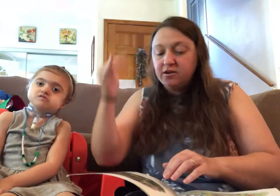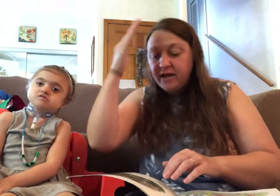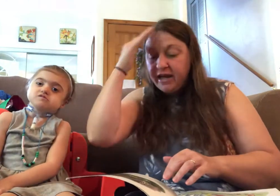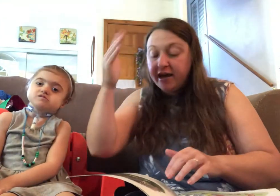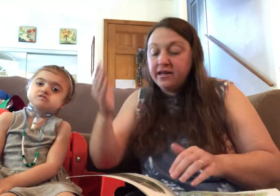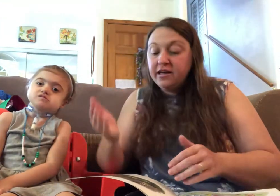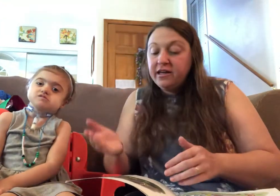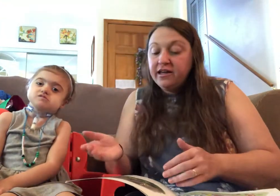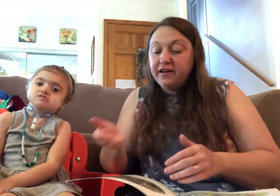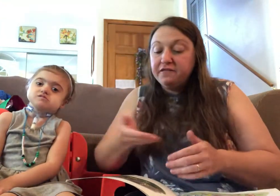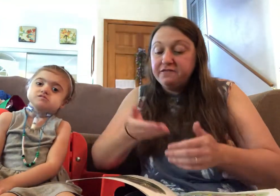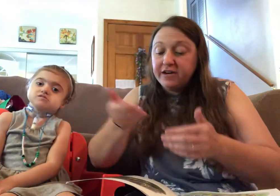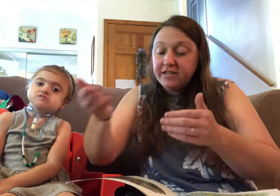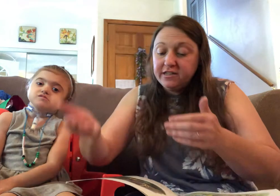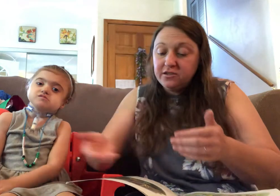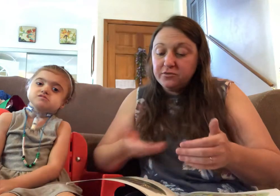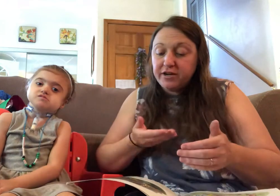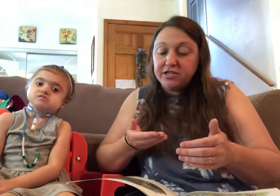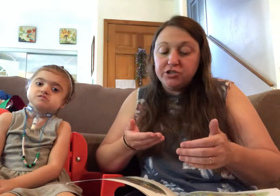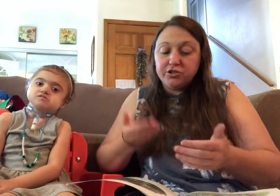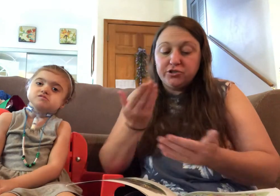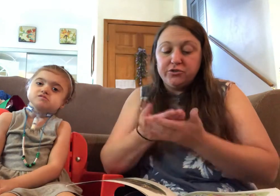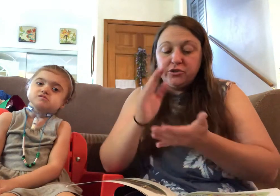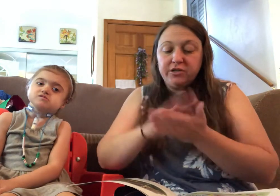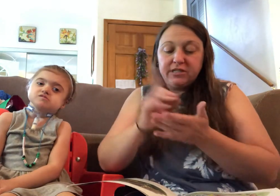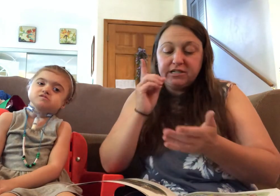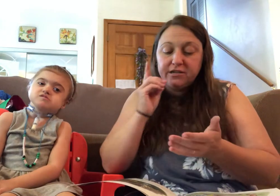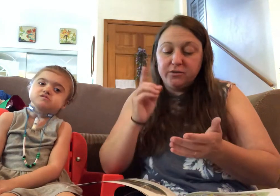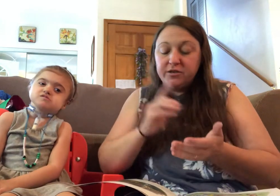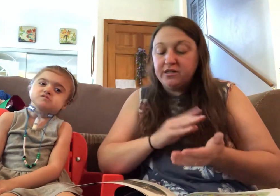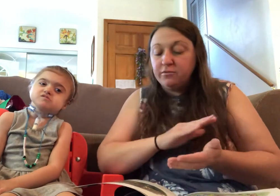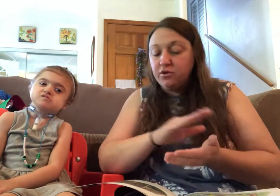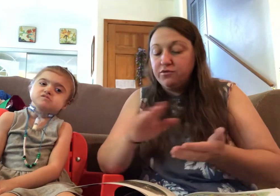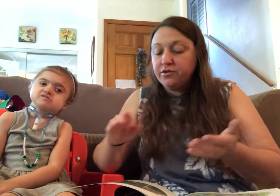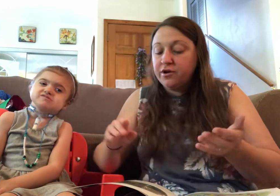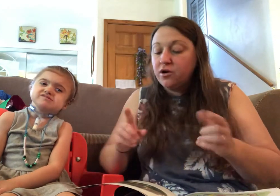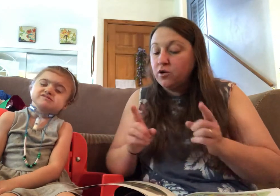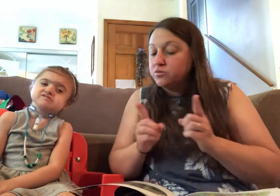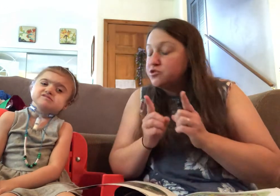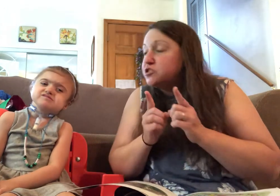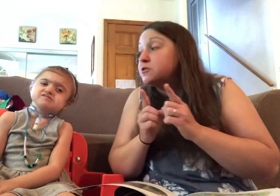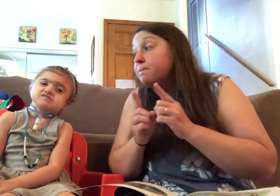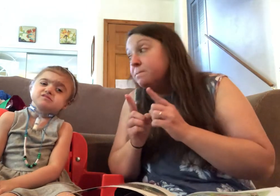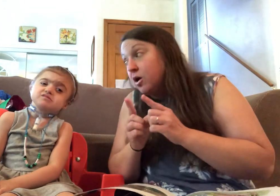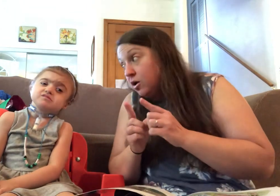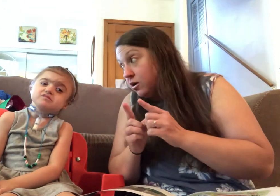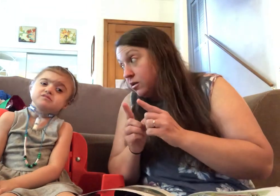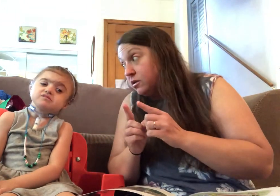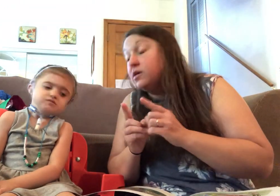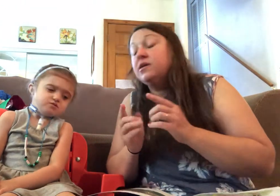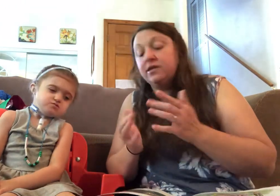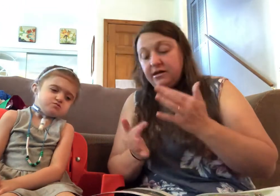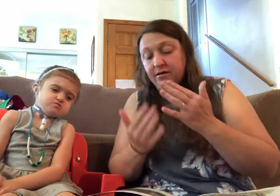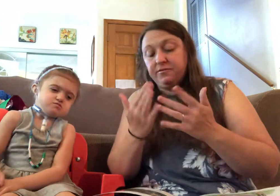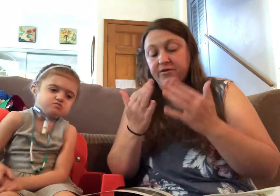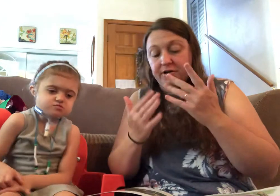hat invited the ranger to cook dinner with them over their own small campfire.